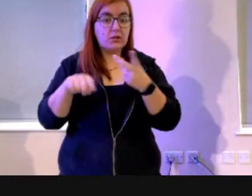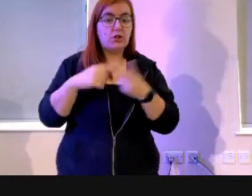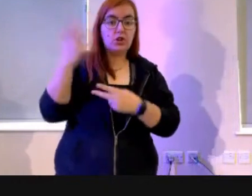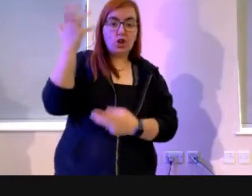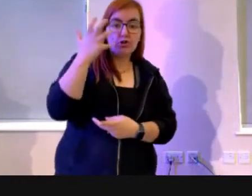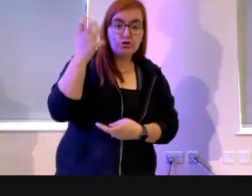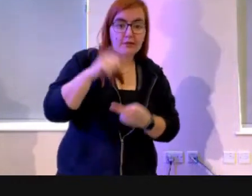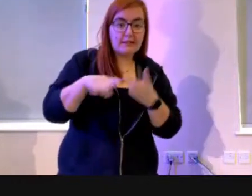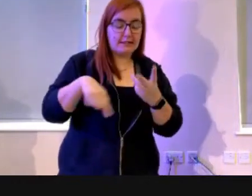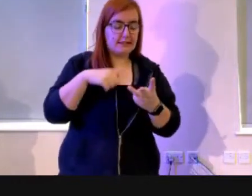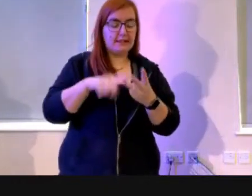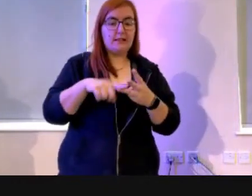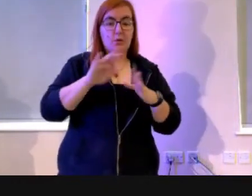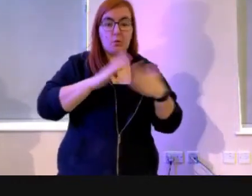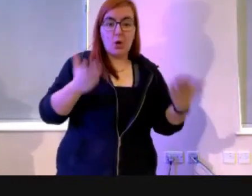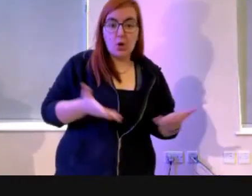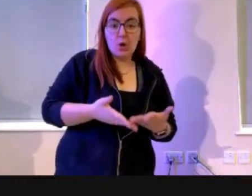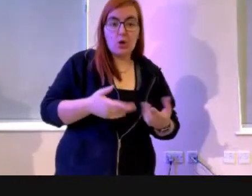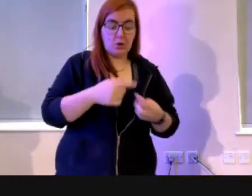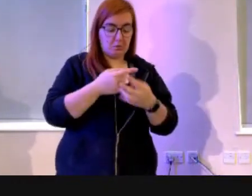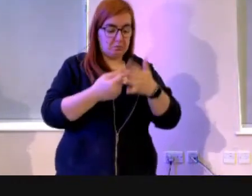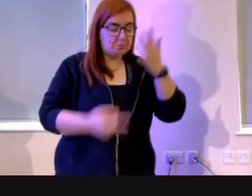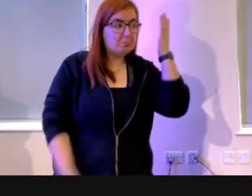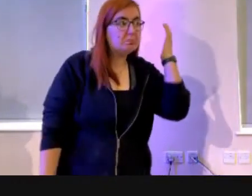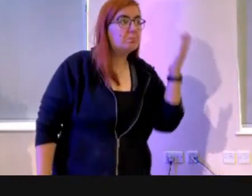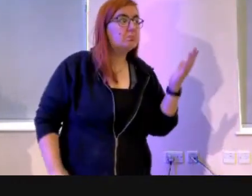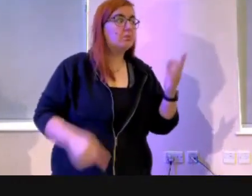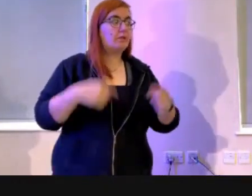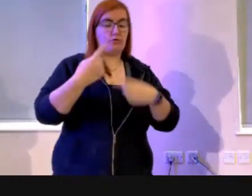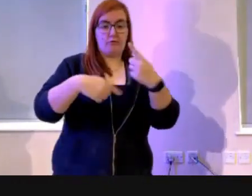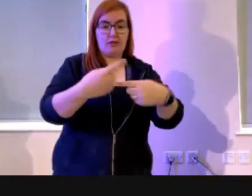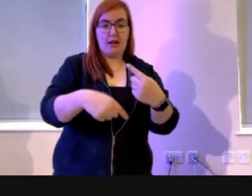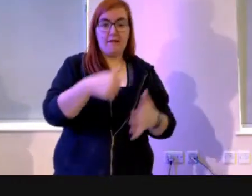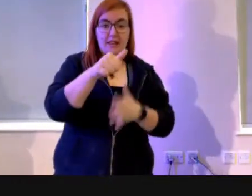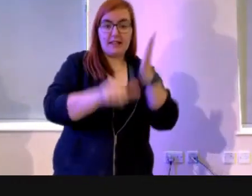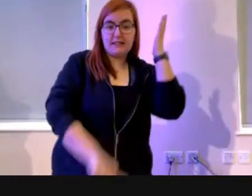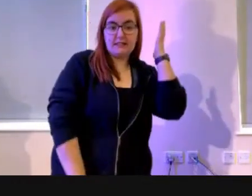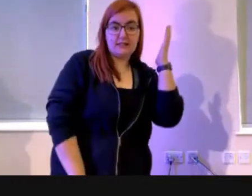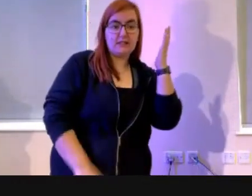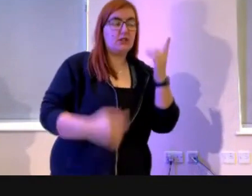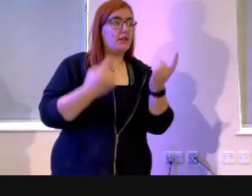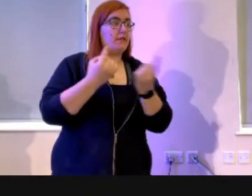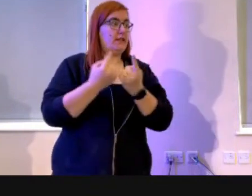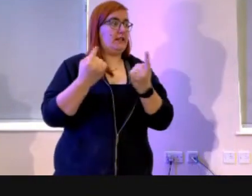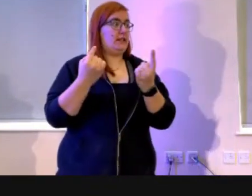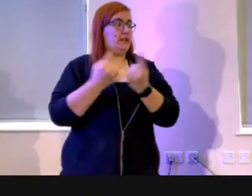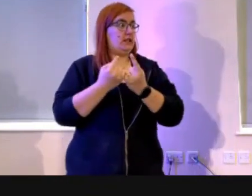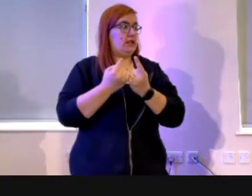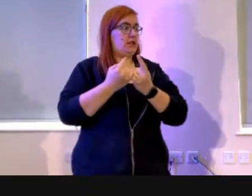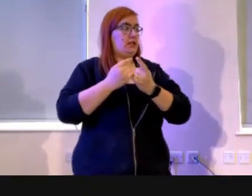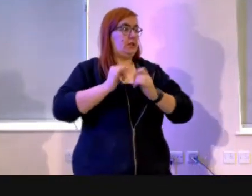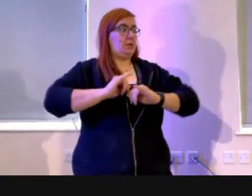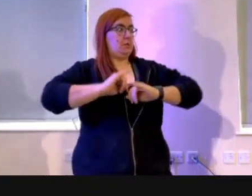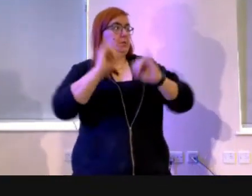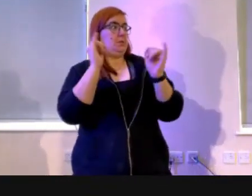with our world. It's just a list, an unendless list of things that just don't seem to be right